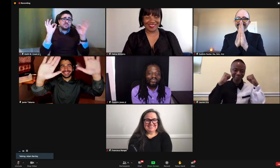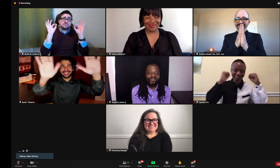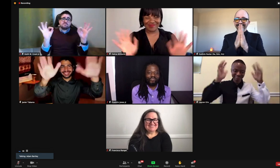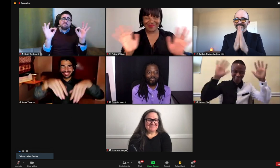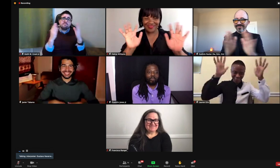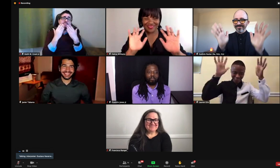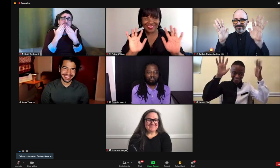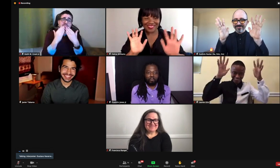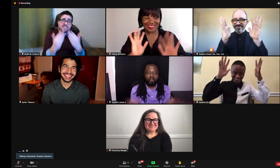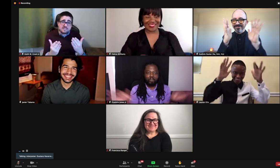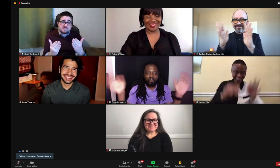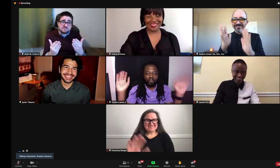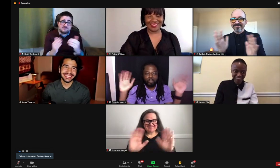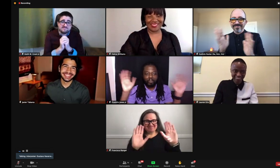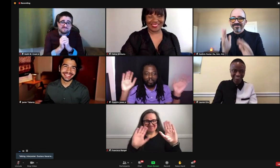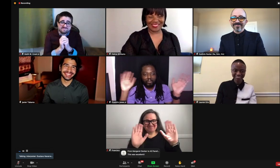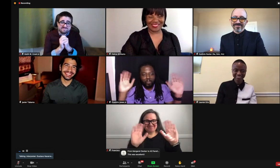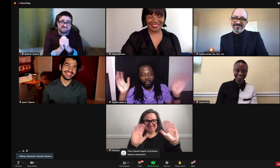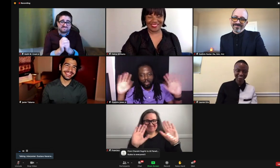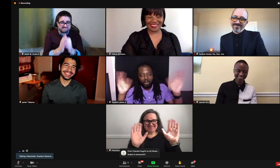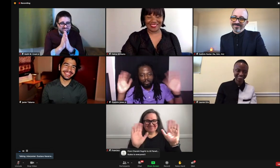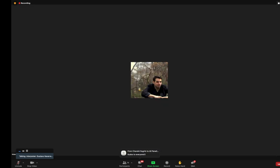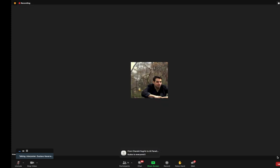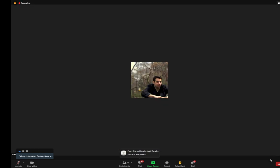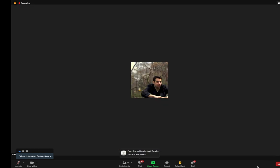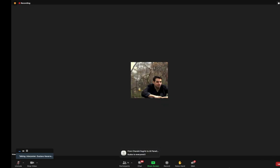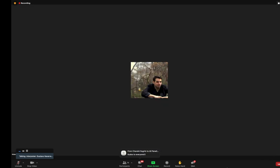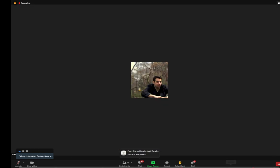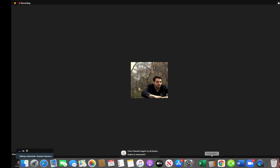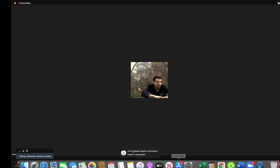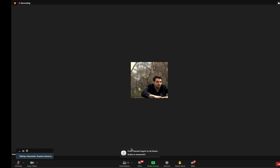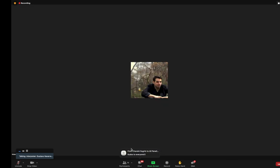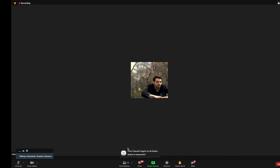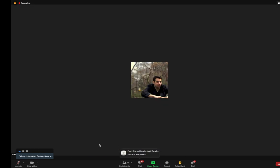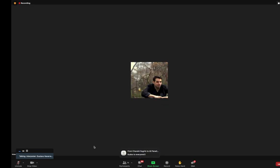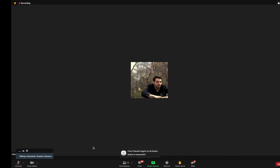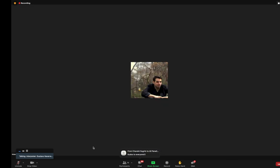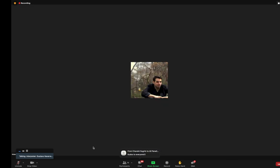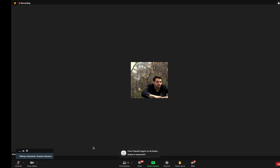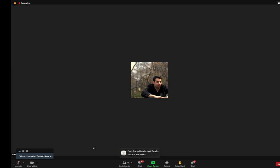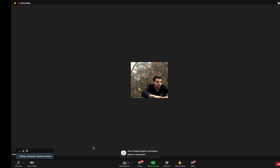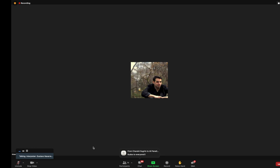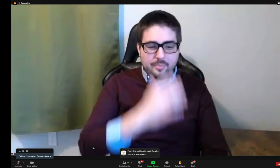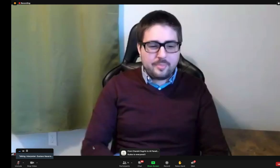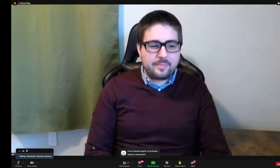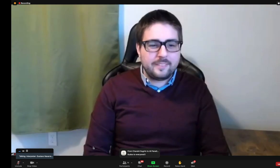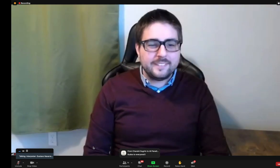have made this happen without you. So once again, thank you all. And with that, goodbye to everyone.